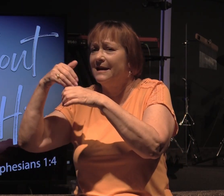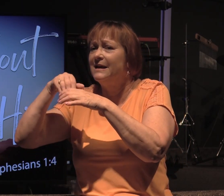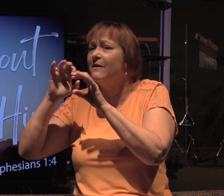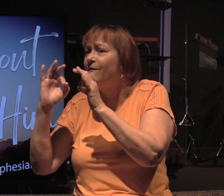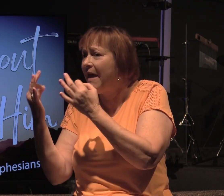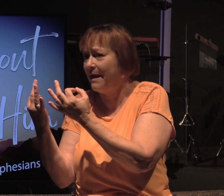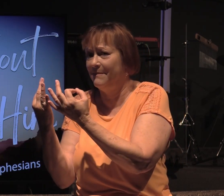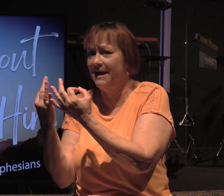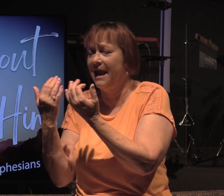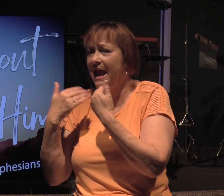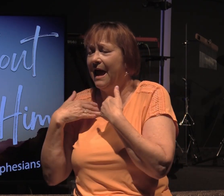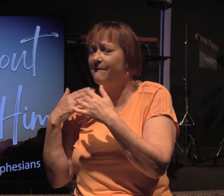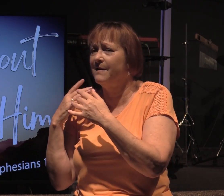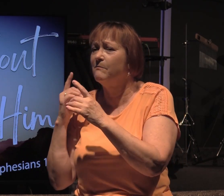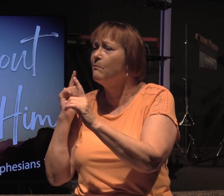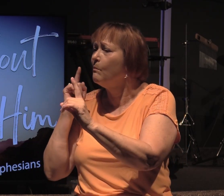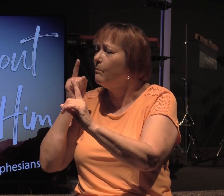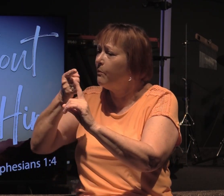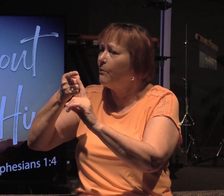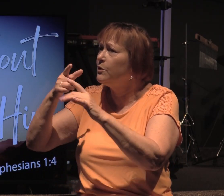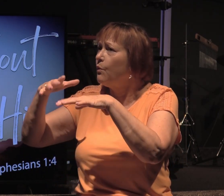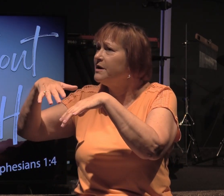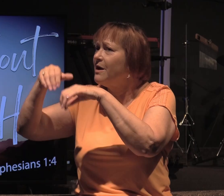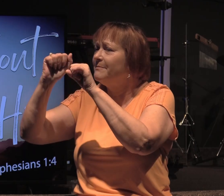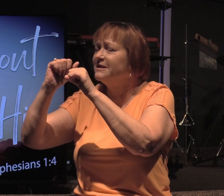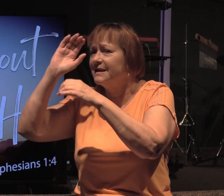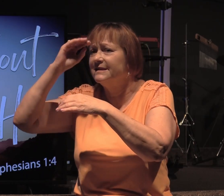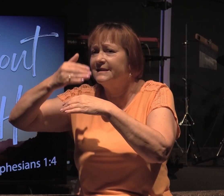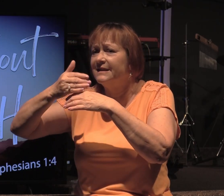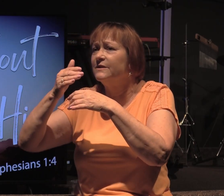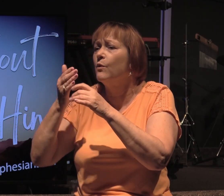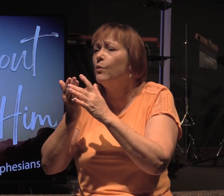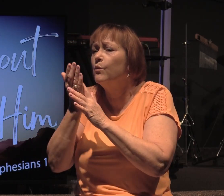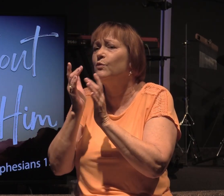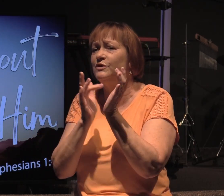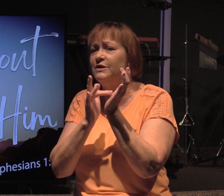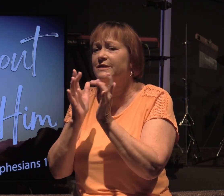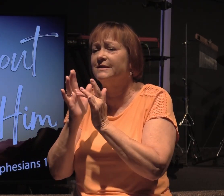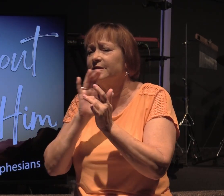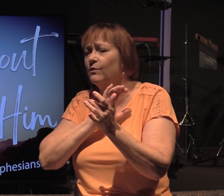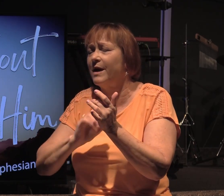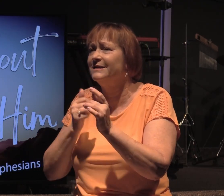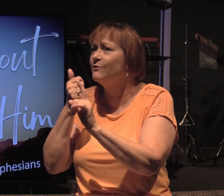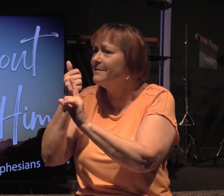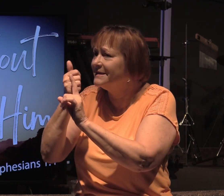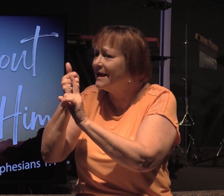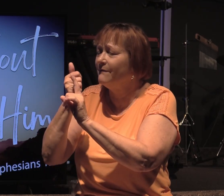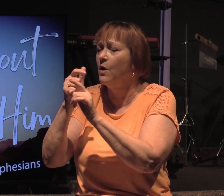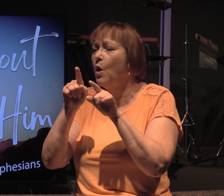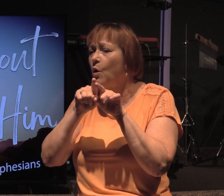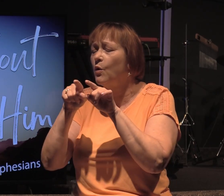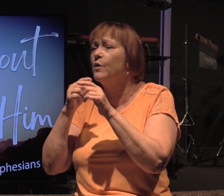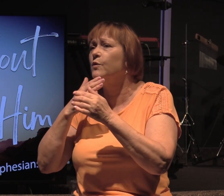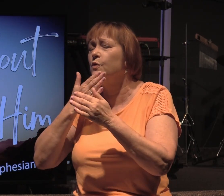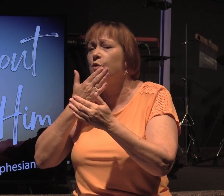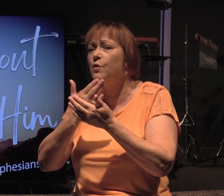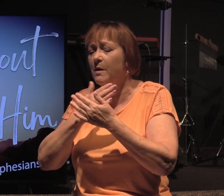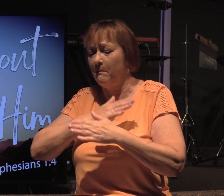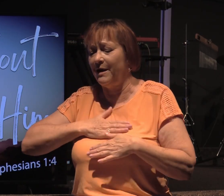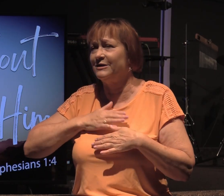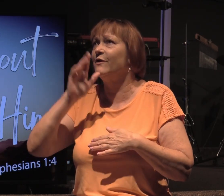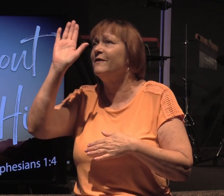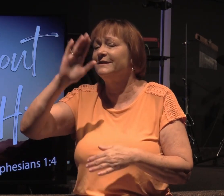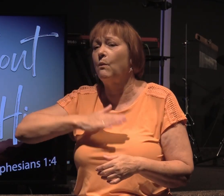the family, having predestined us to adoption as sons by Jesus Christ to himself according to the good pleasure of